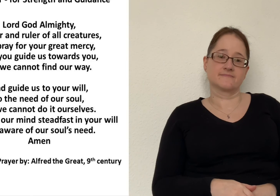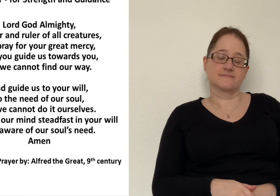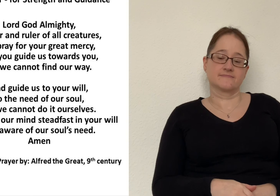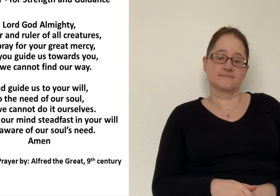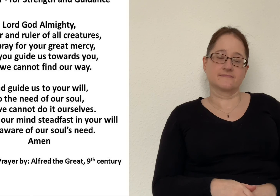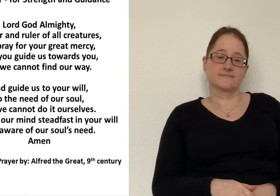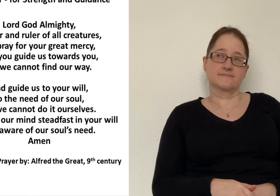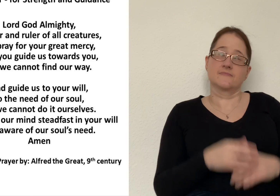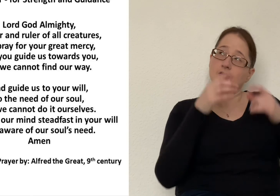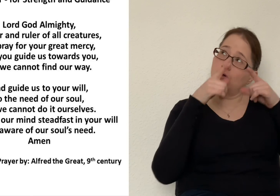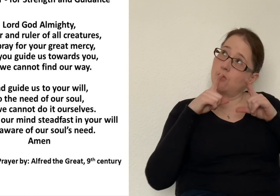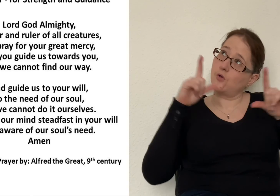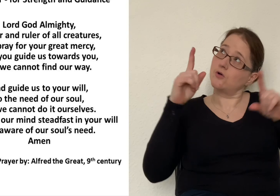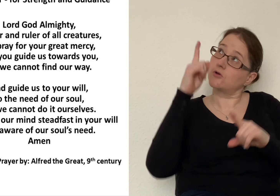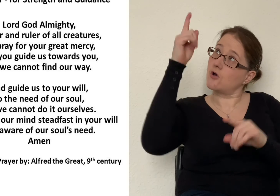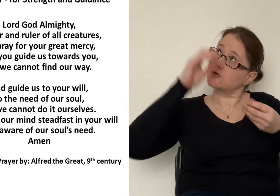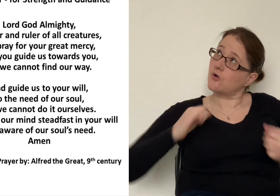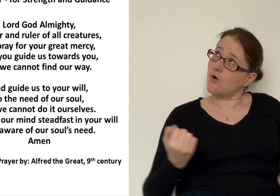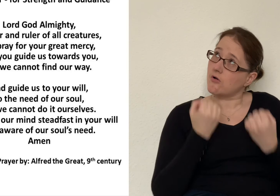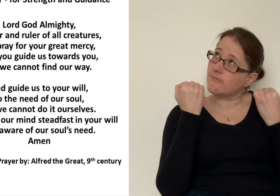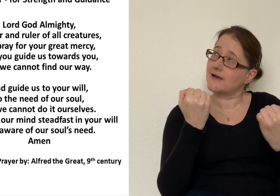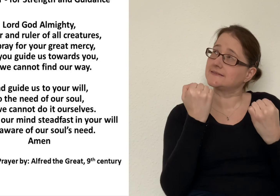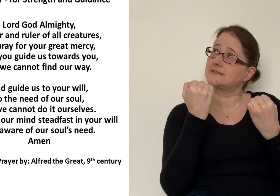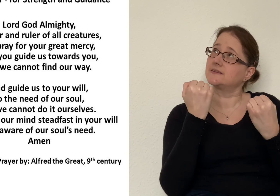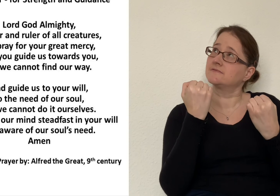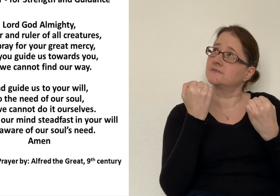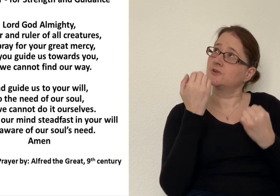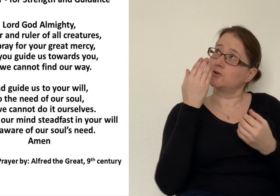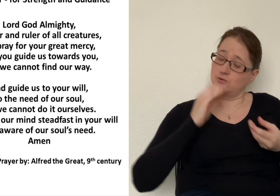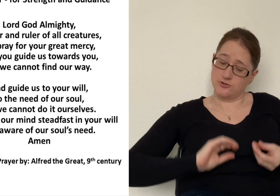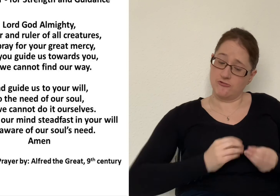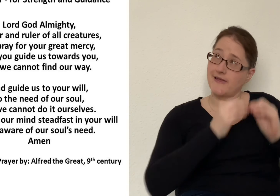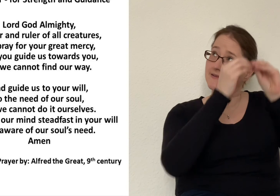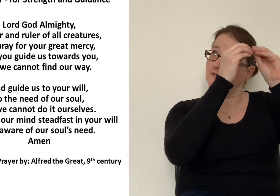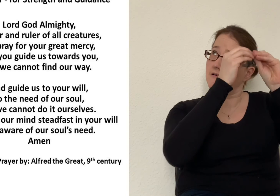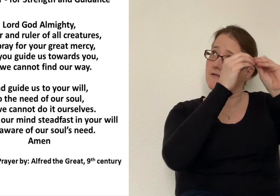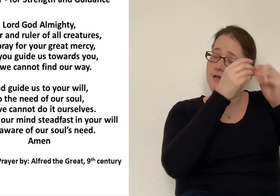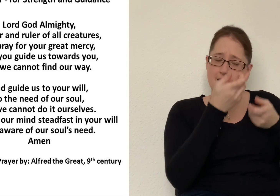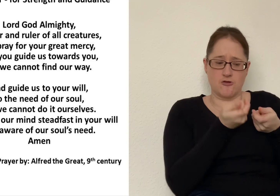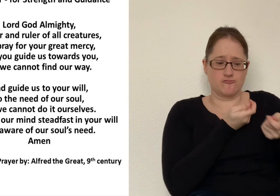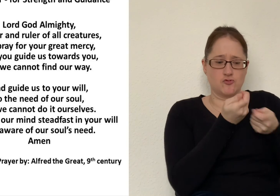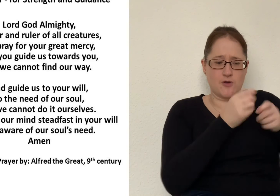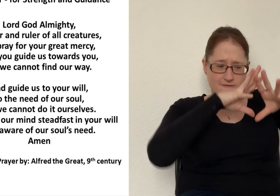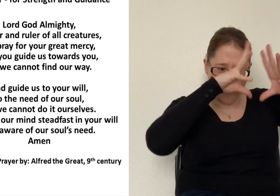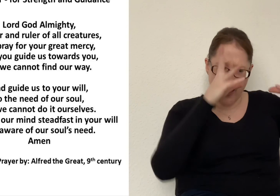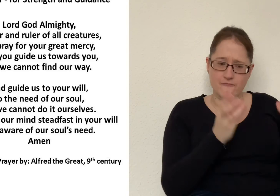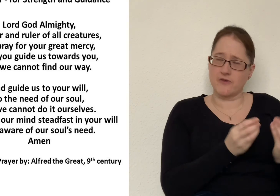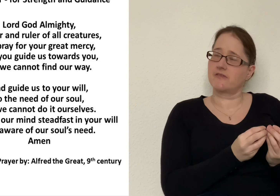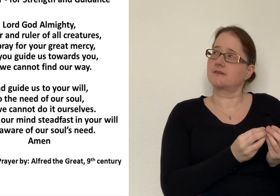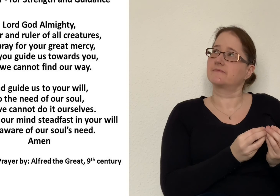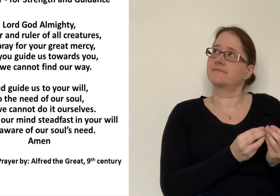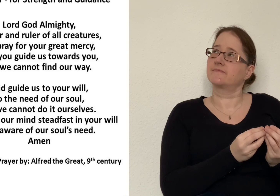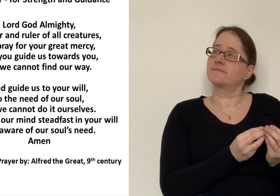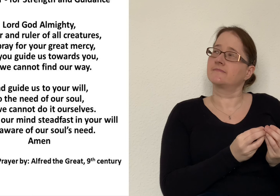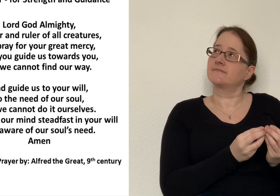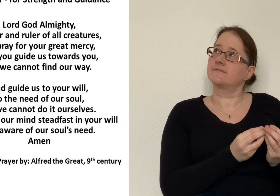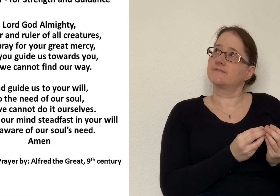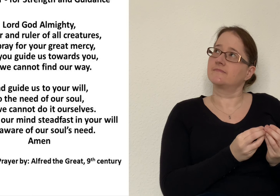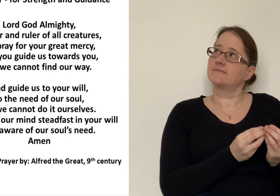Lord God Almighty Shaper and Ruler of all creatures we pray